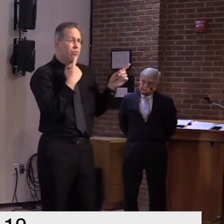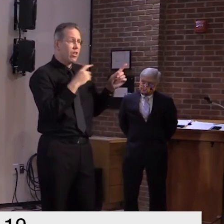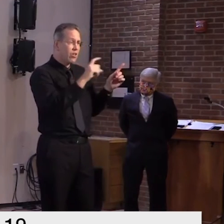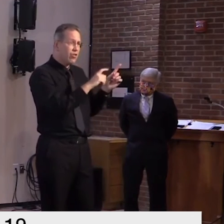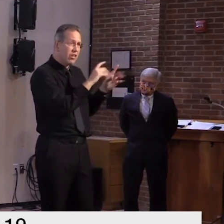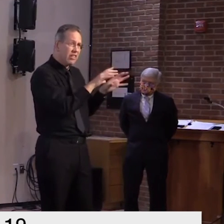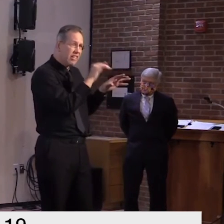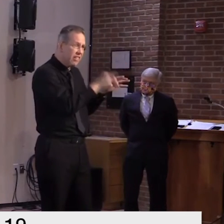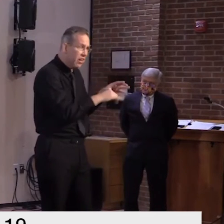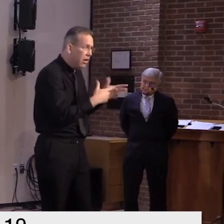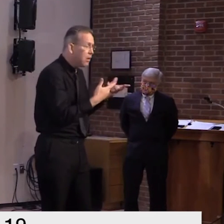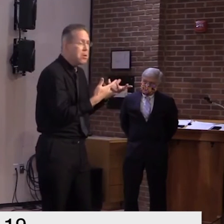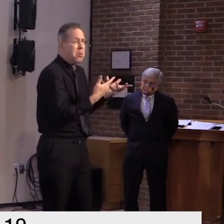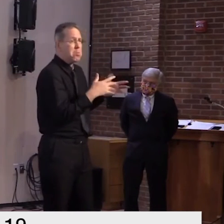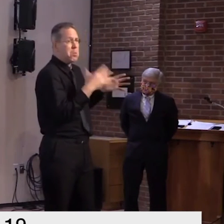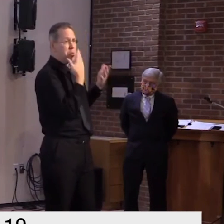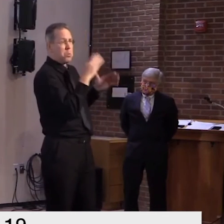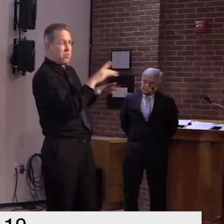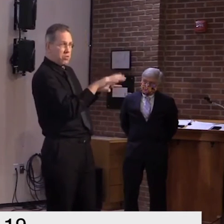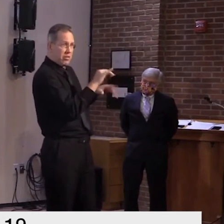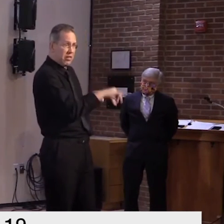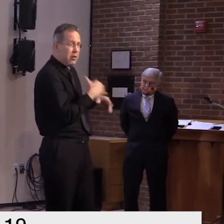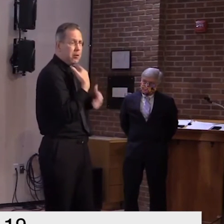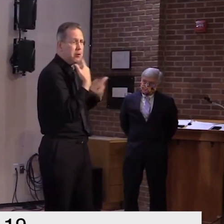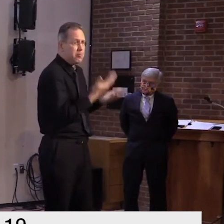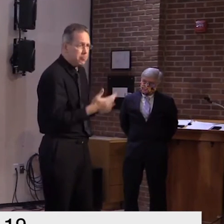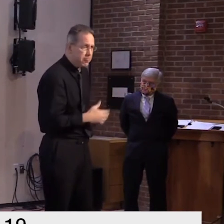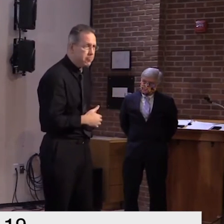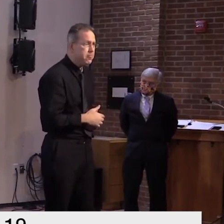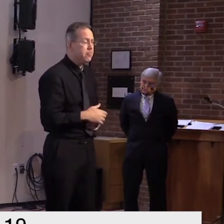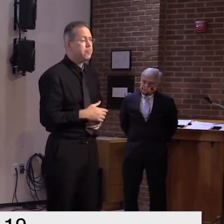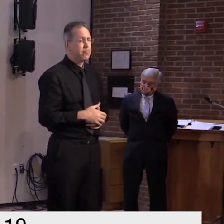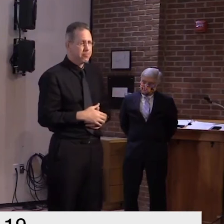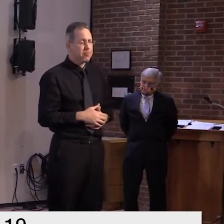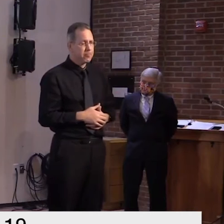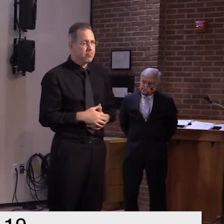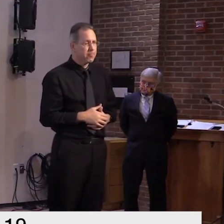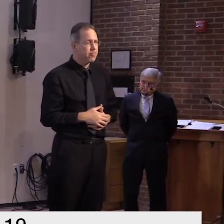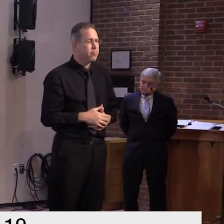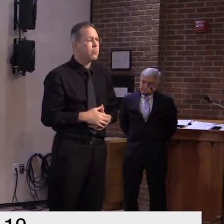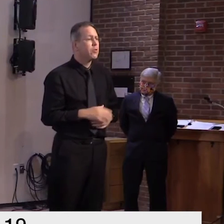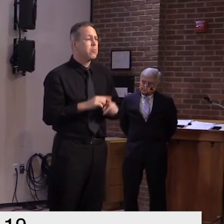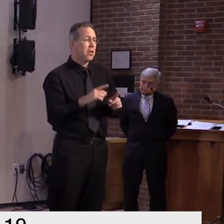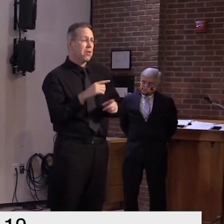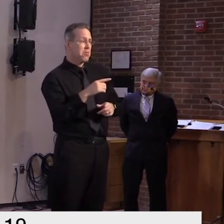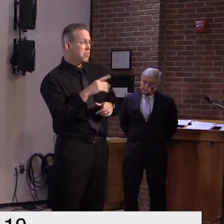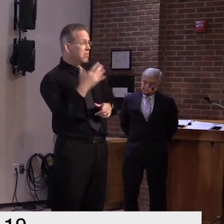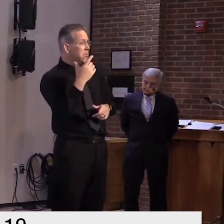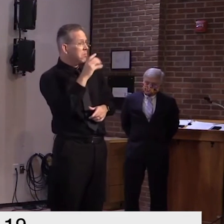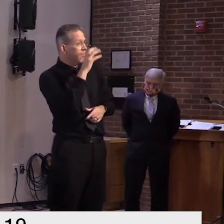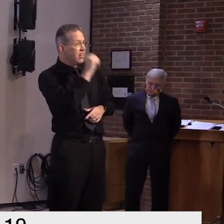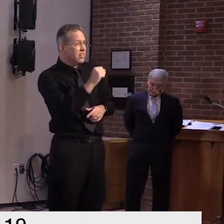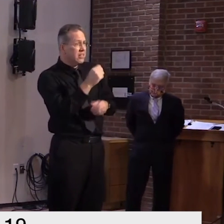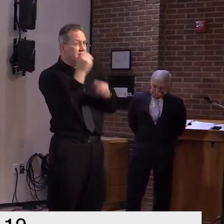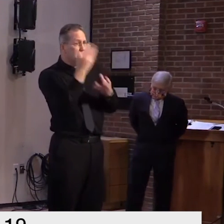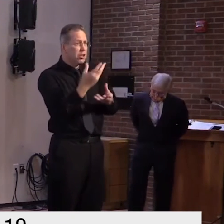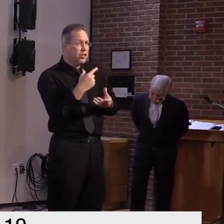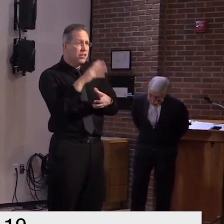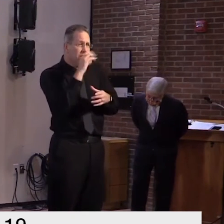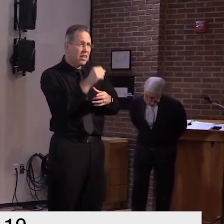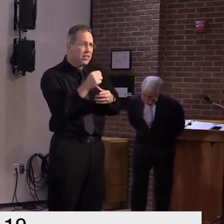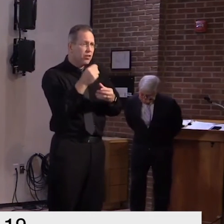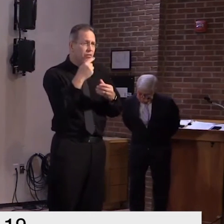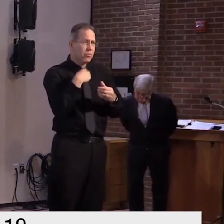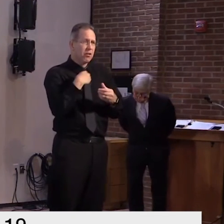but it's really a little bit unclear but we're certainly interested in that so if a person wanted to know